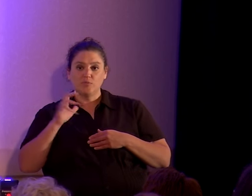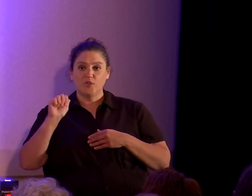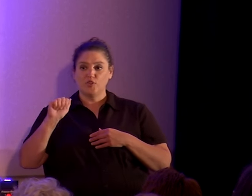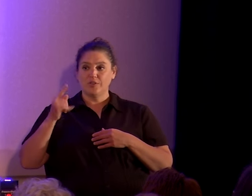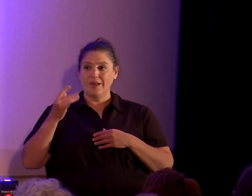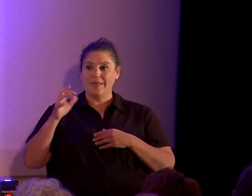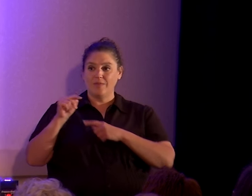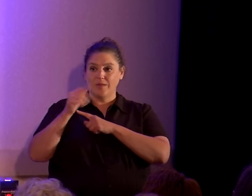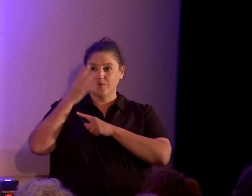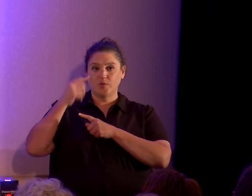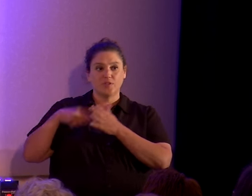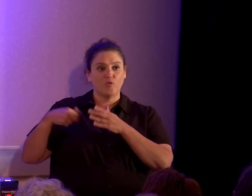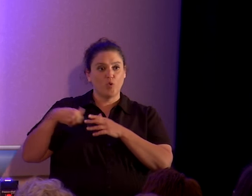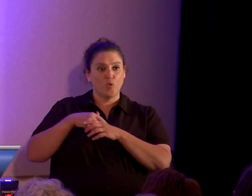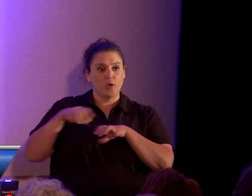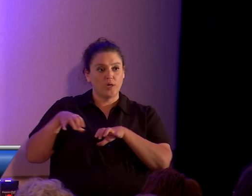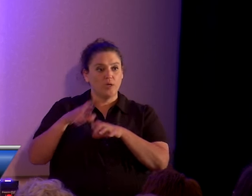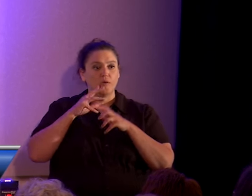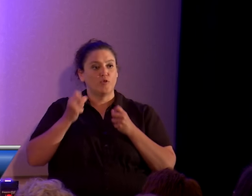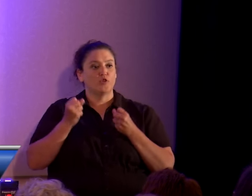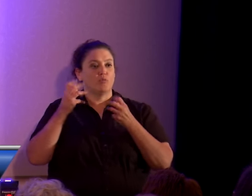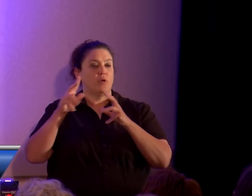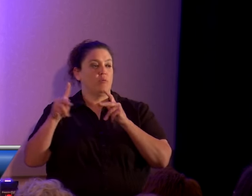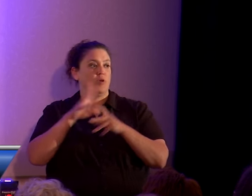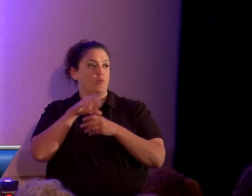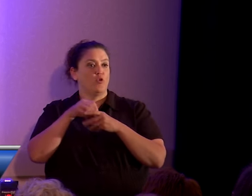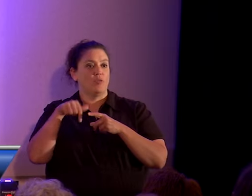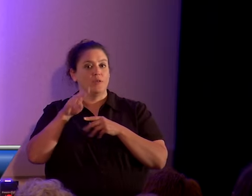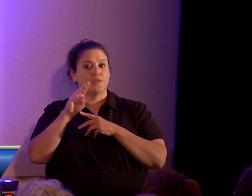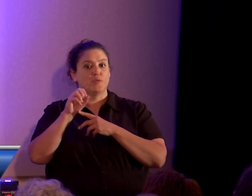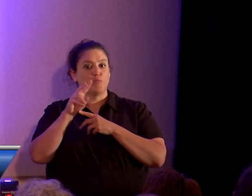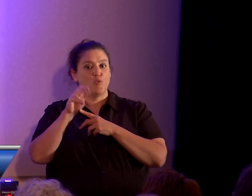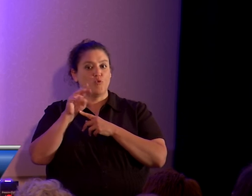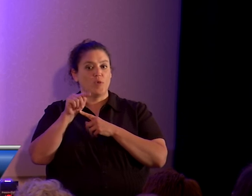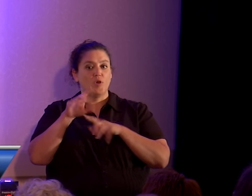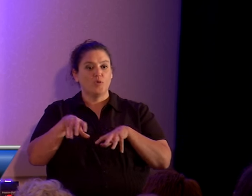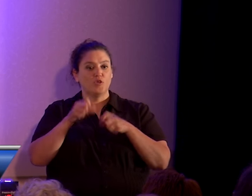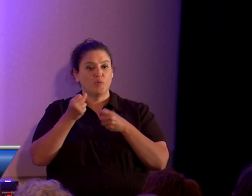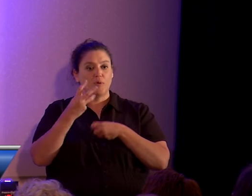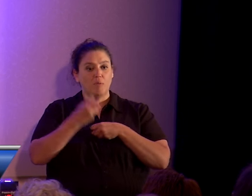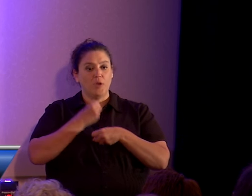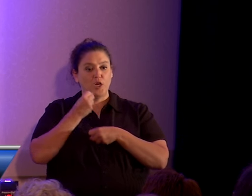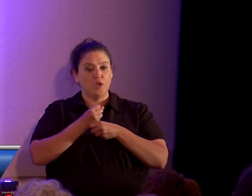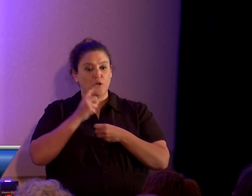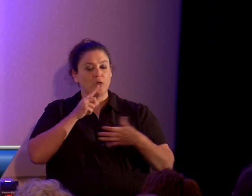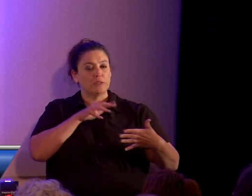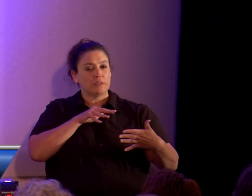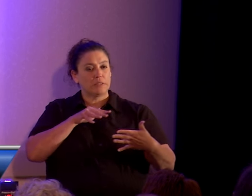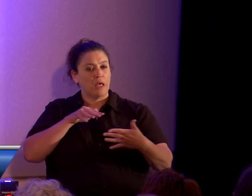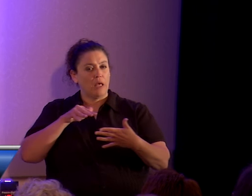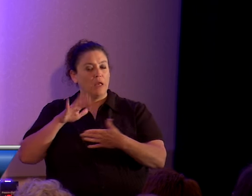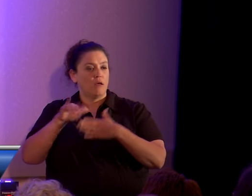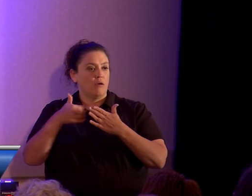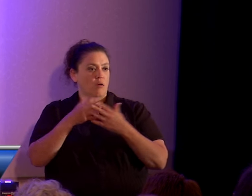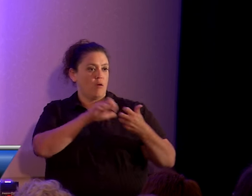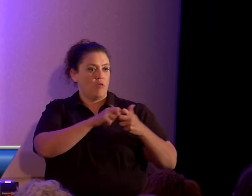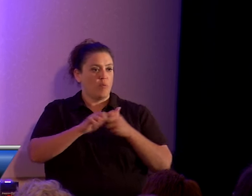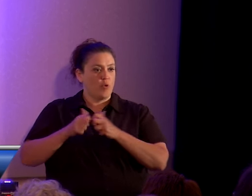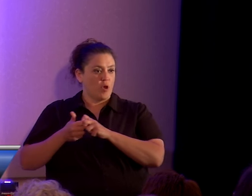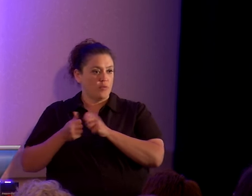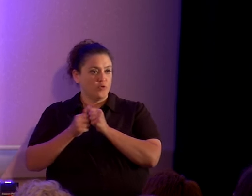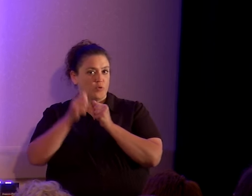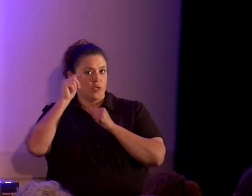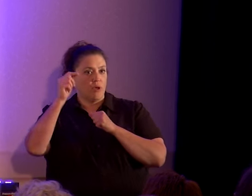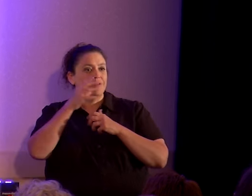what we've done. There are plenty of people in this movement who spent years studying all the problems in theology, not just